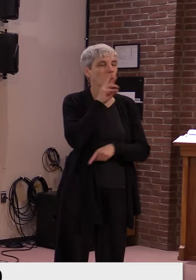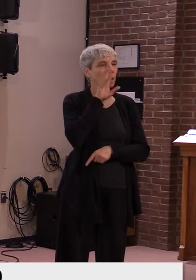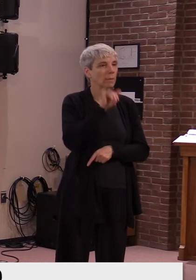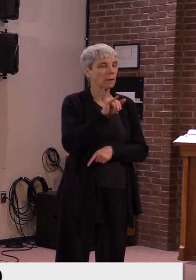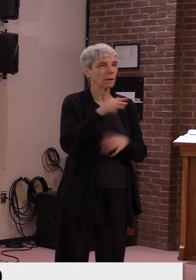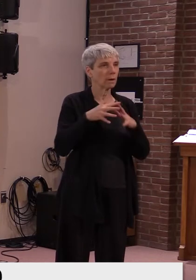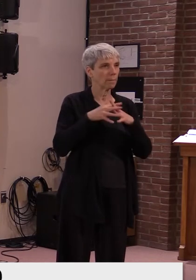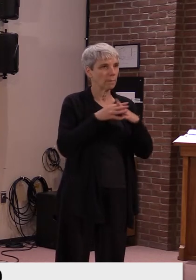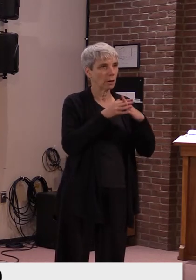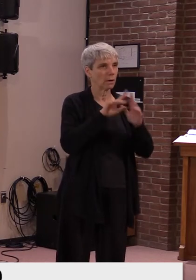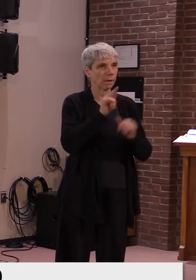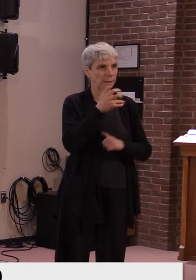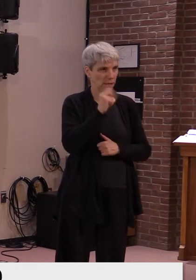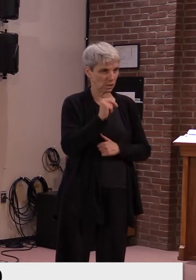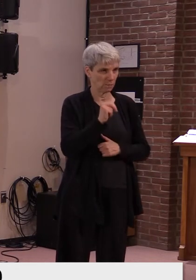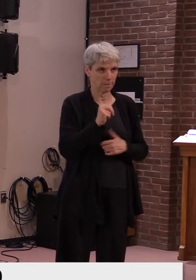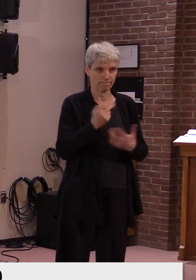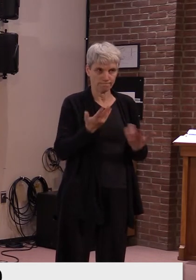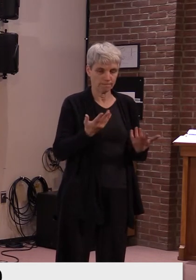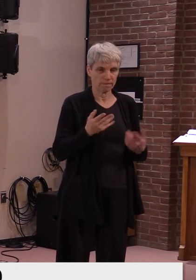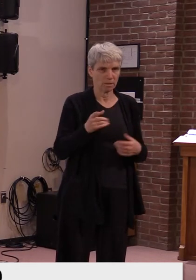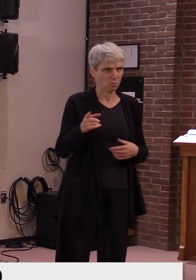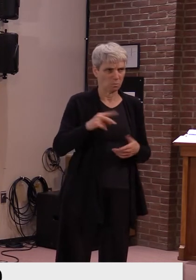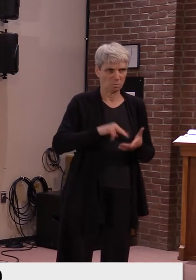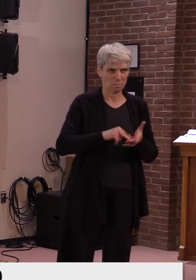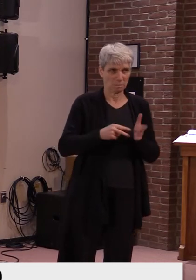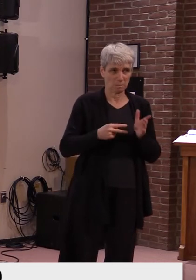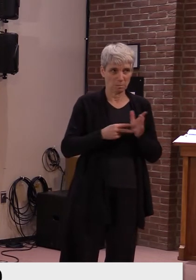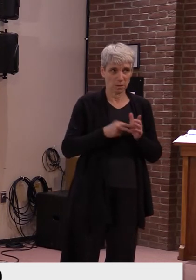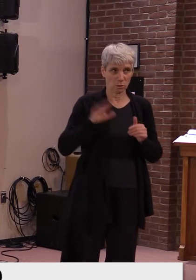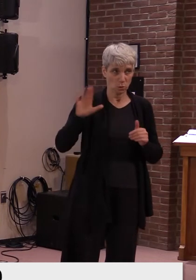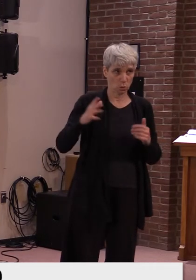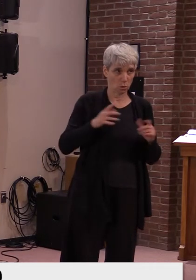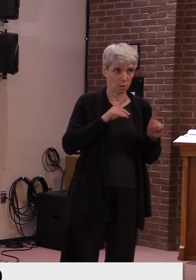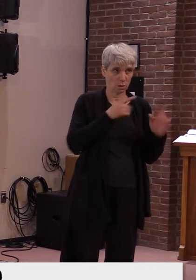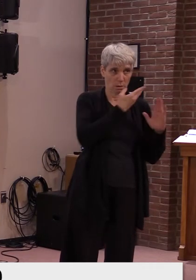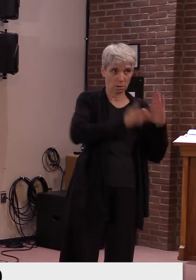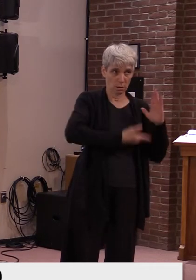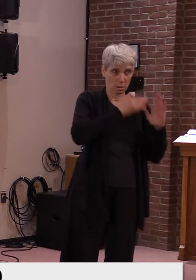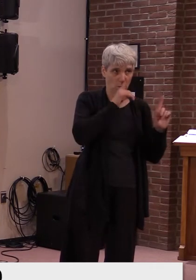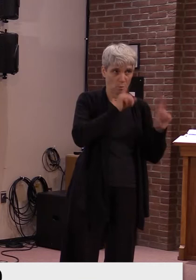So does that, what does that mean? It's just the FA report is not updated, or?